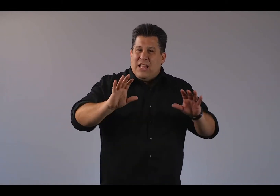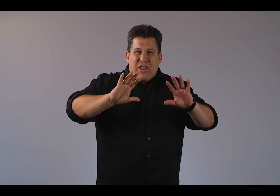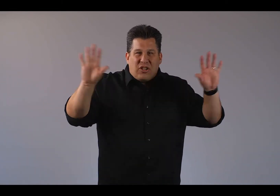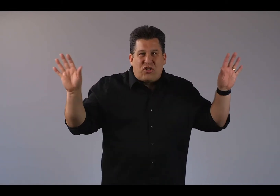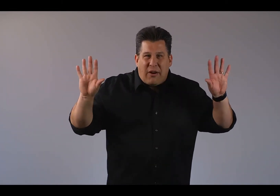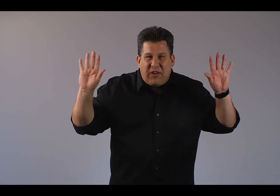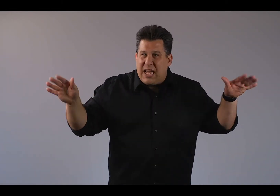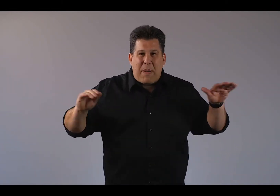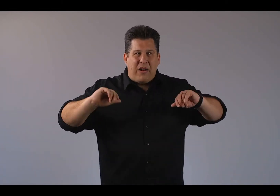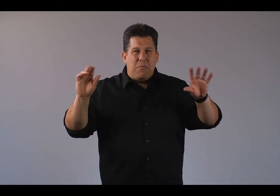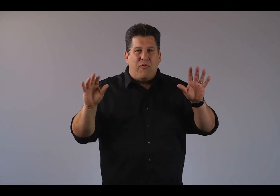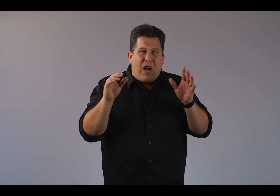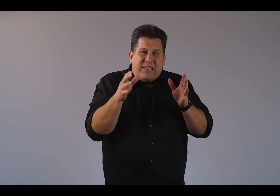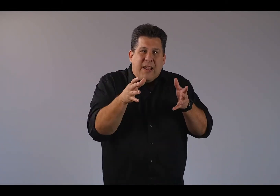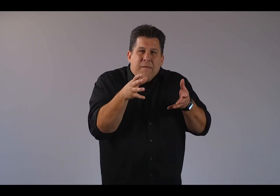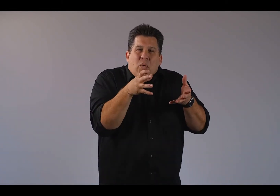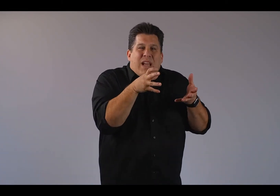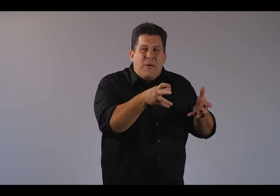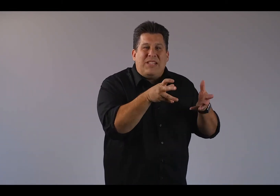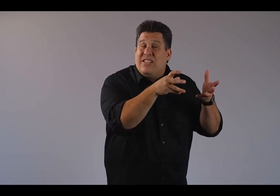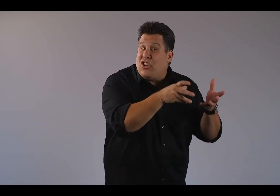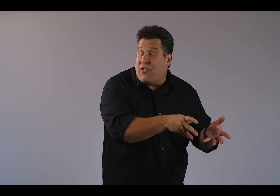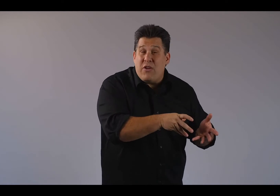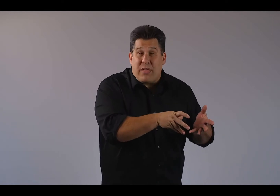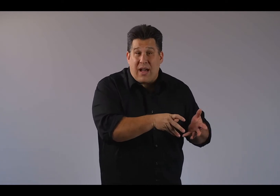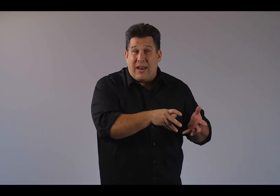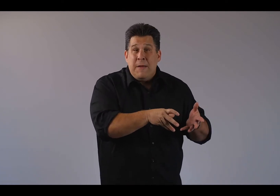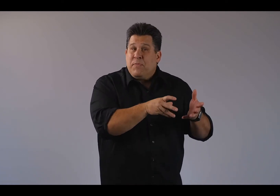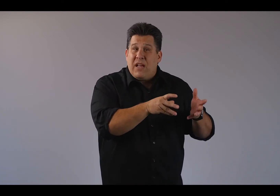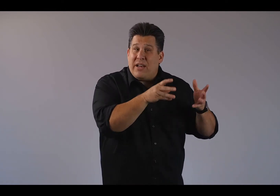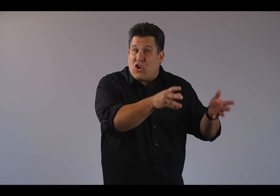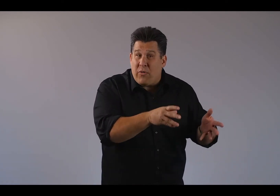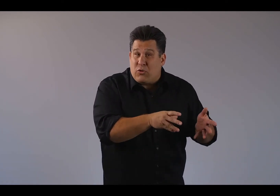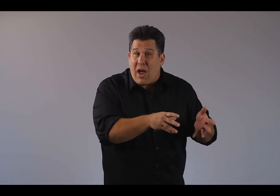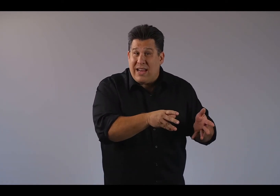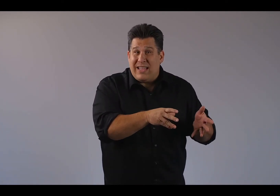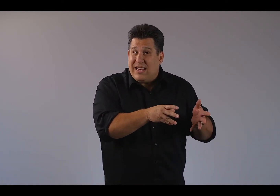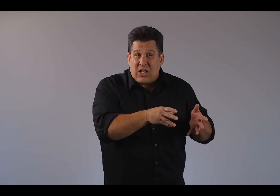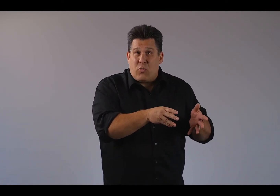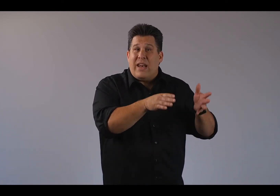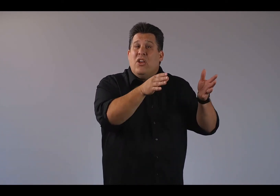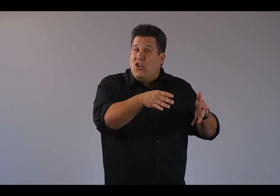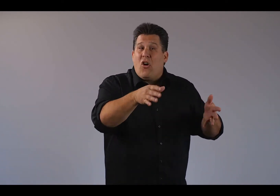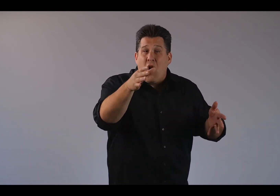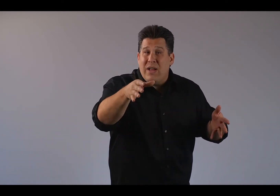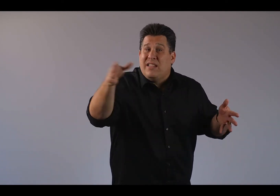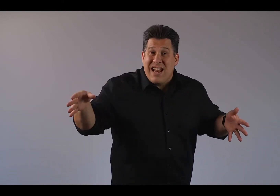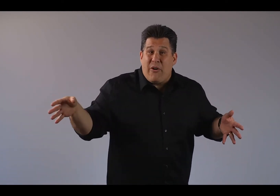You can't just try to forget about it and move on. See, when it comes to disagreeing with God, God is always right. And guess what? You're always not